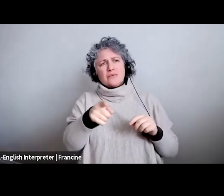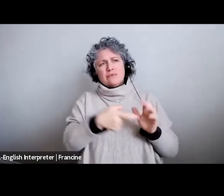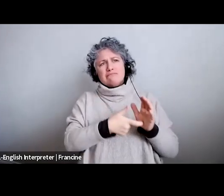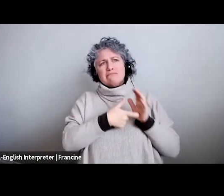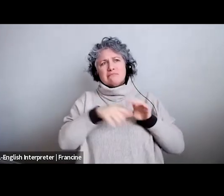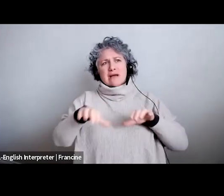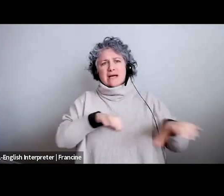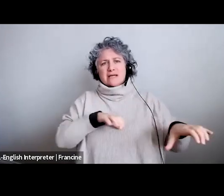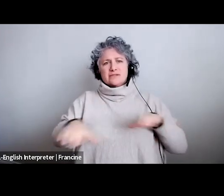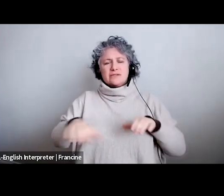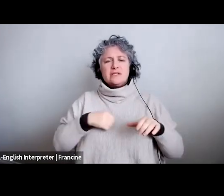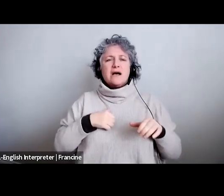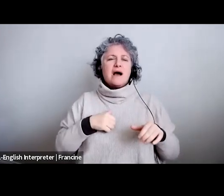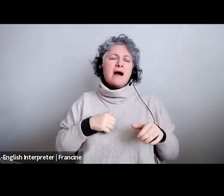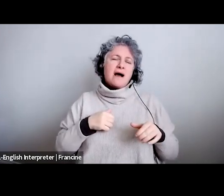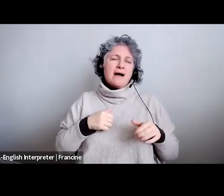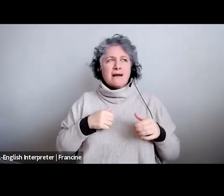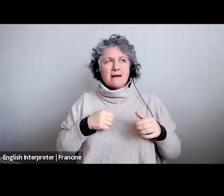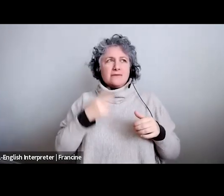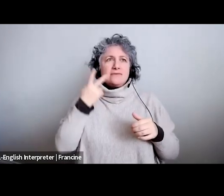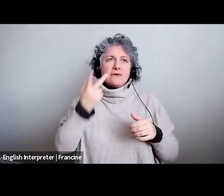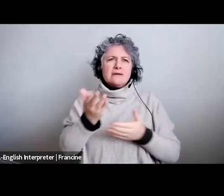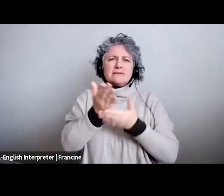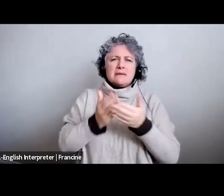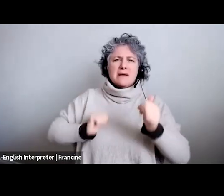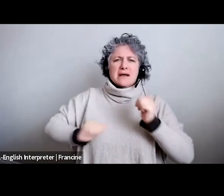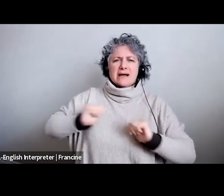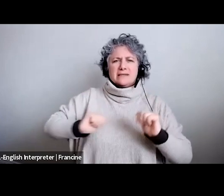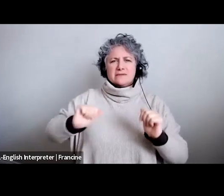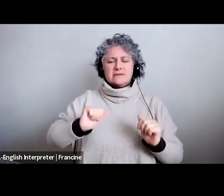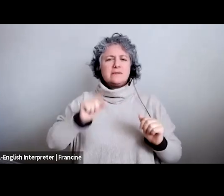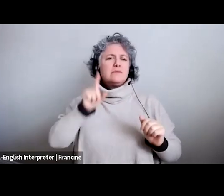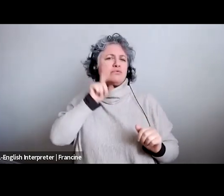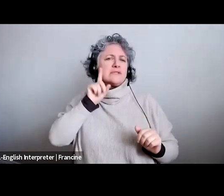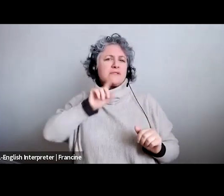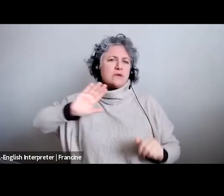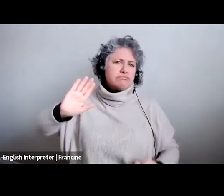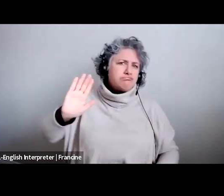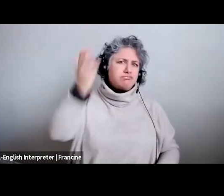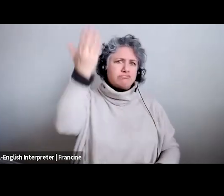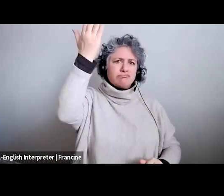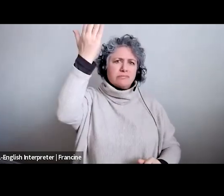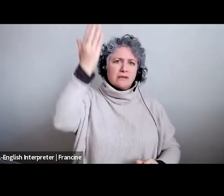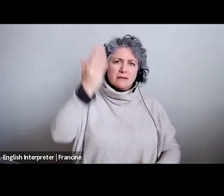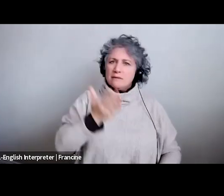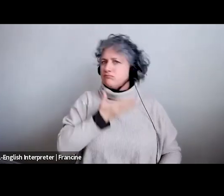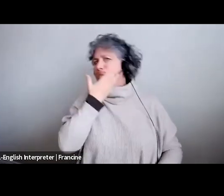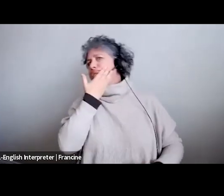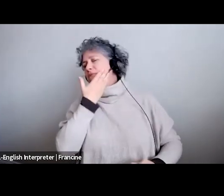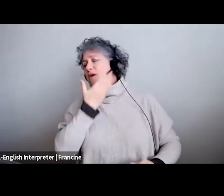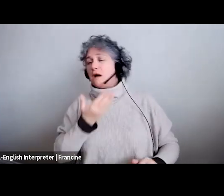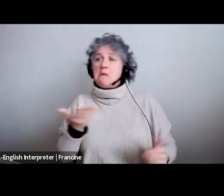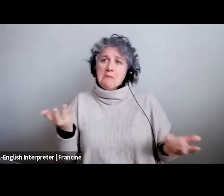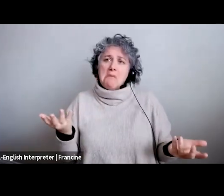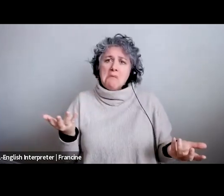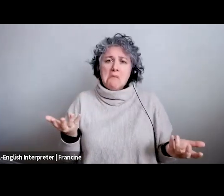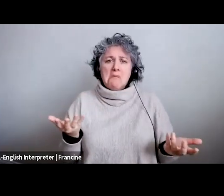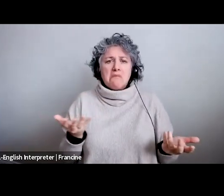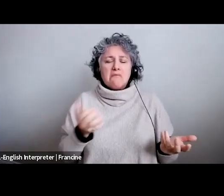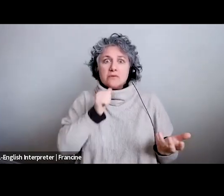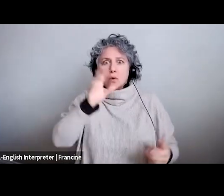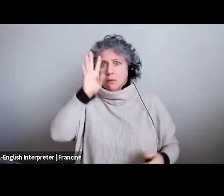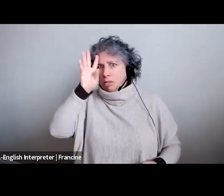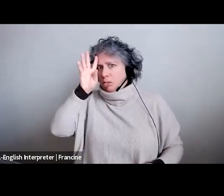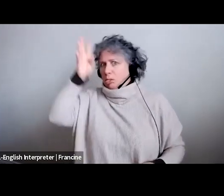to do a slap kind of thing um i wouldn't overdo it i mean just don't take away the best thing to do is to watch it back yourself and think